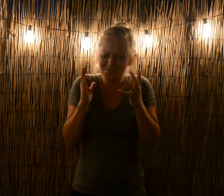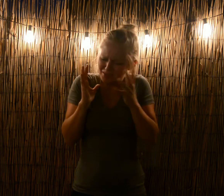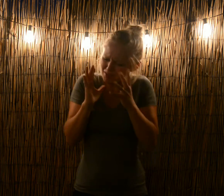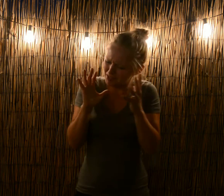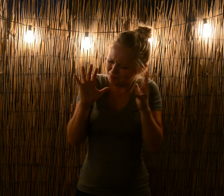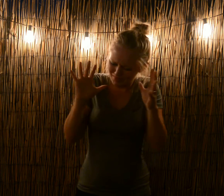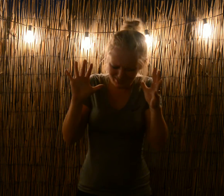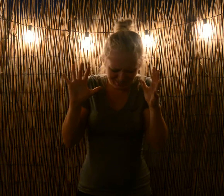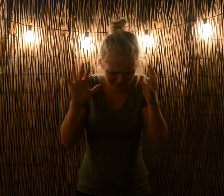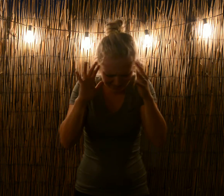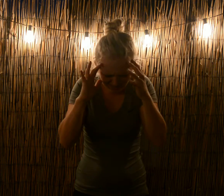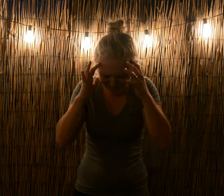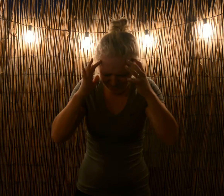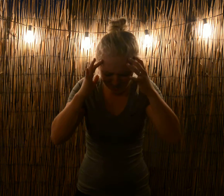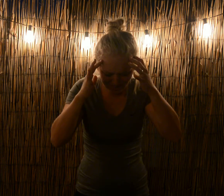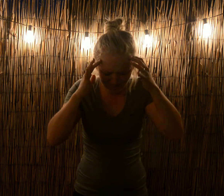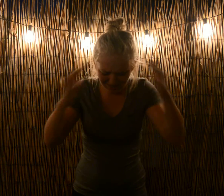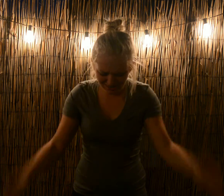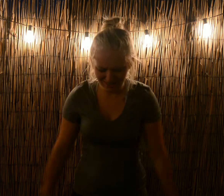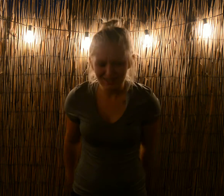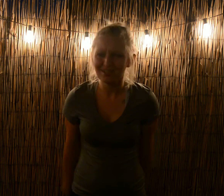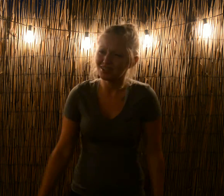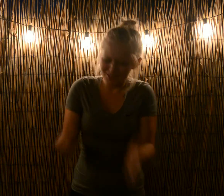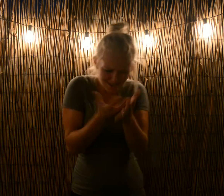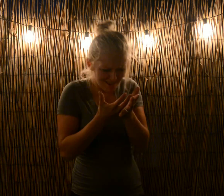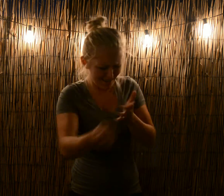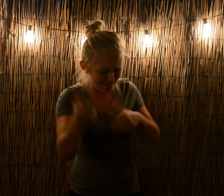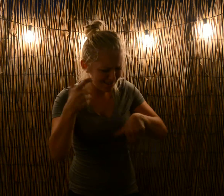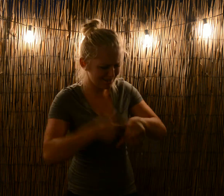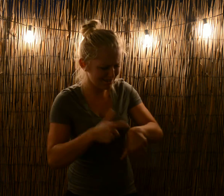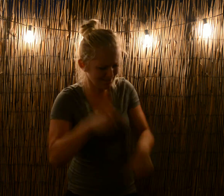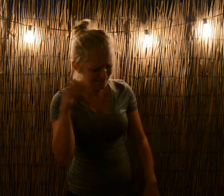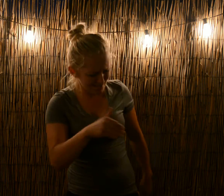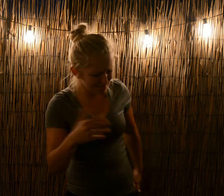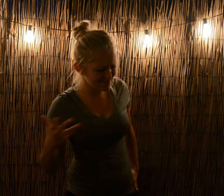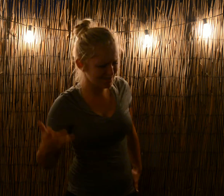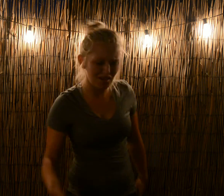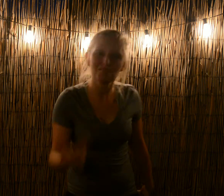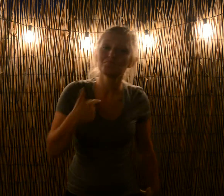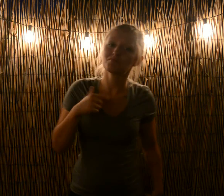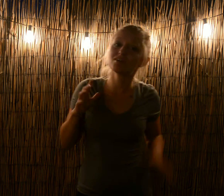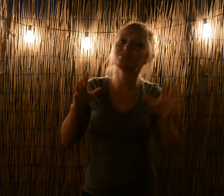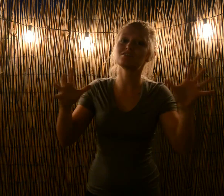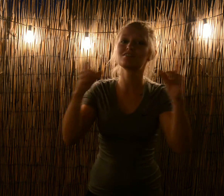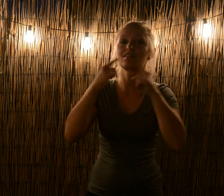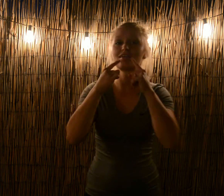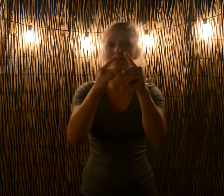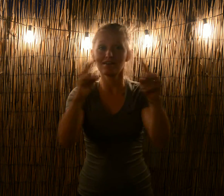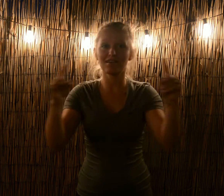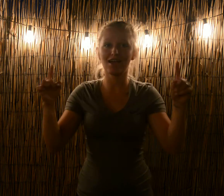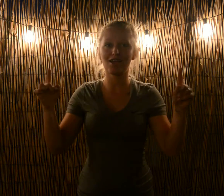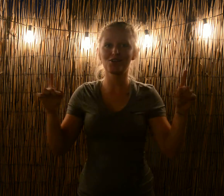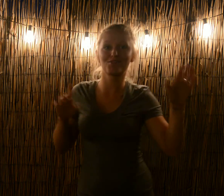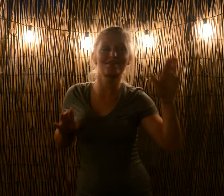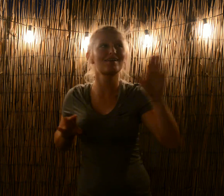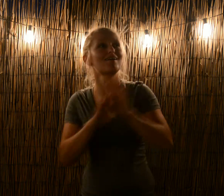you're whispering You're out of time But still I rise